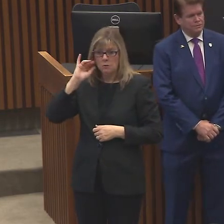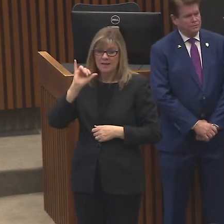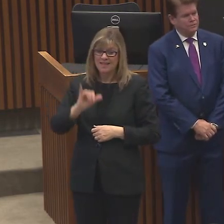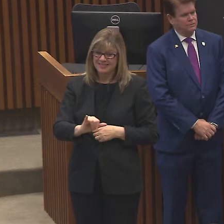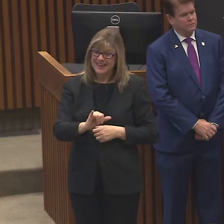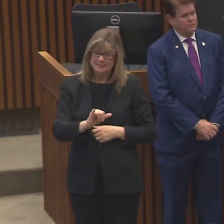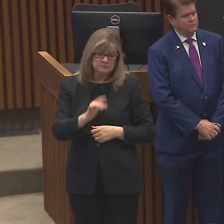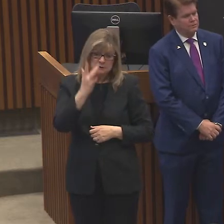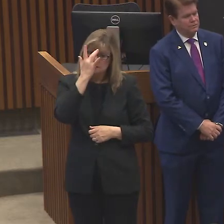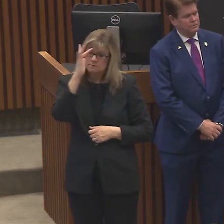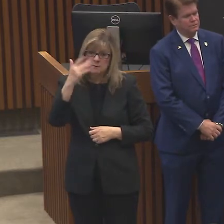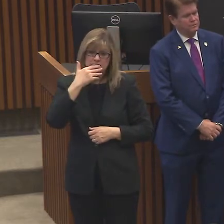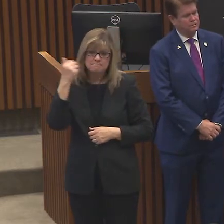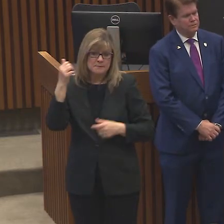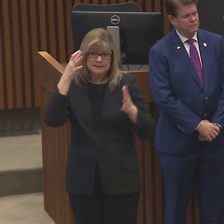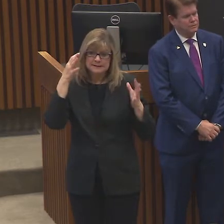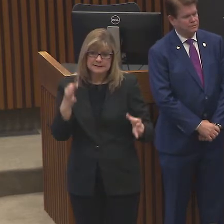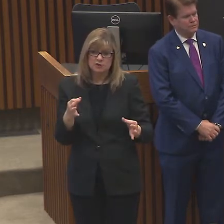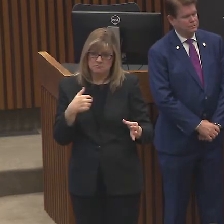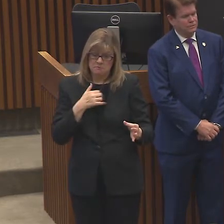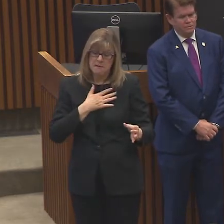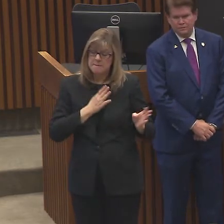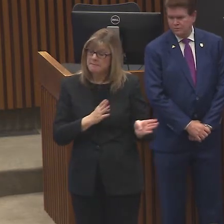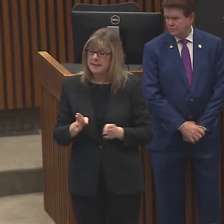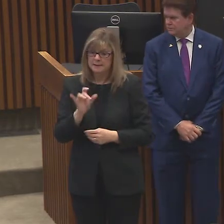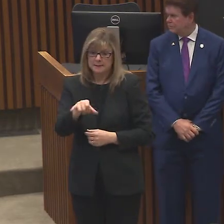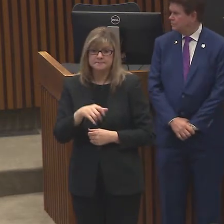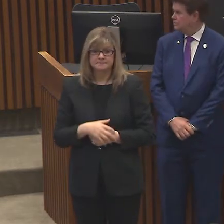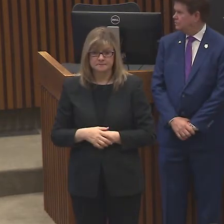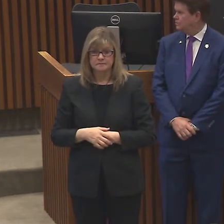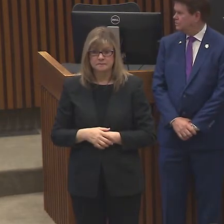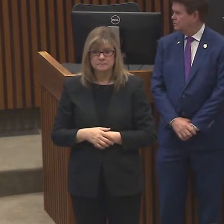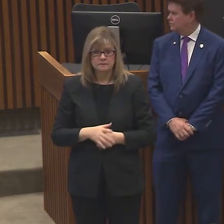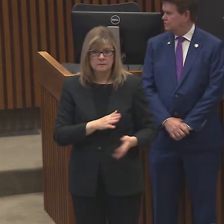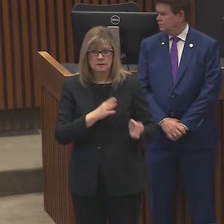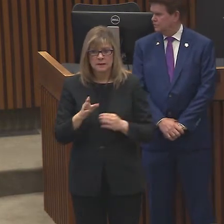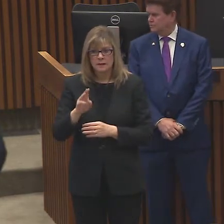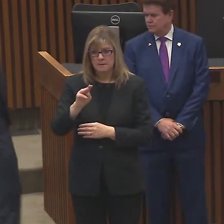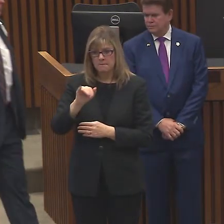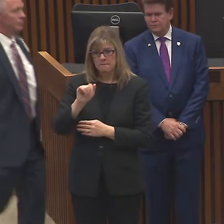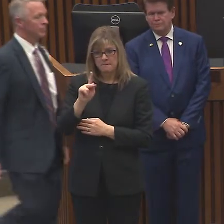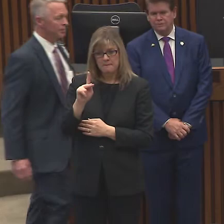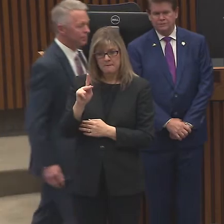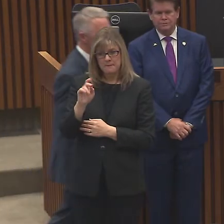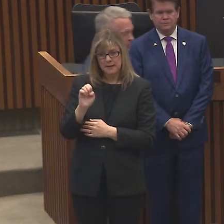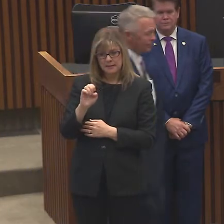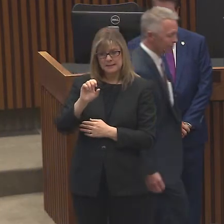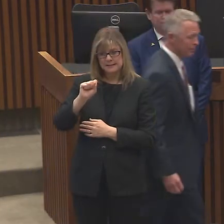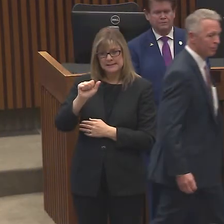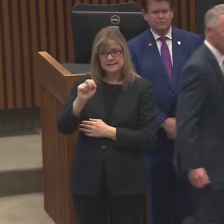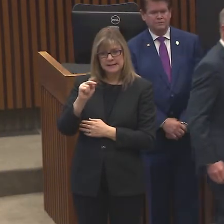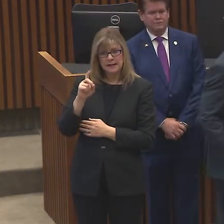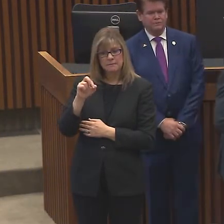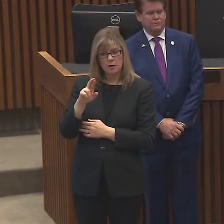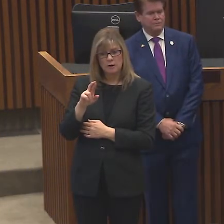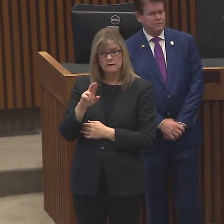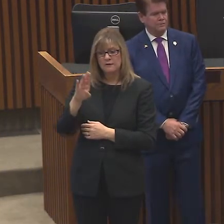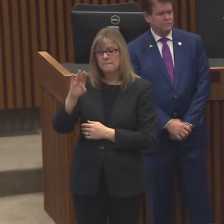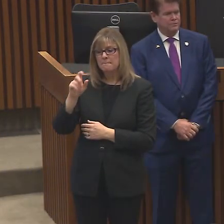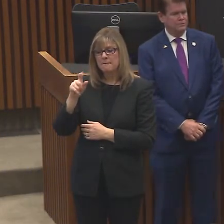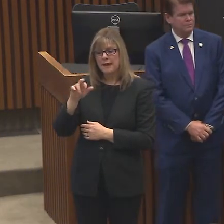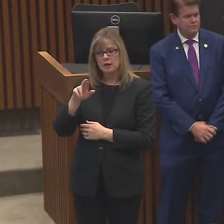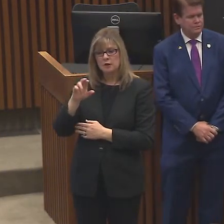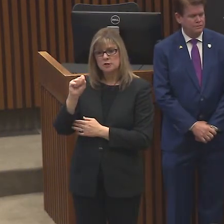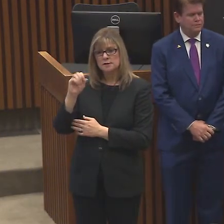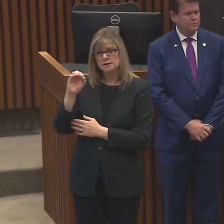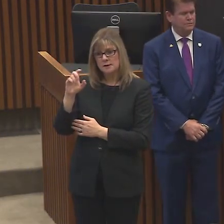smartest thing to do and that's what I plan on doing. Mike Sanborn from Baylor, Scott & White. Morning